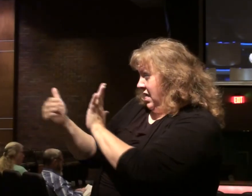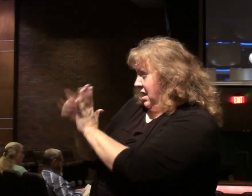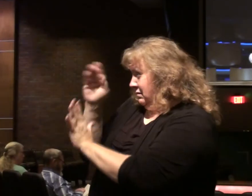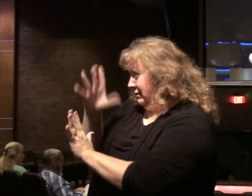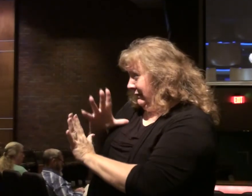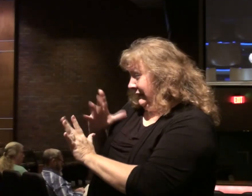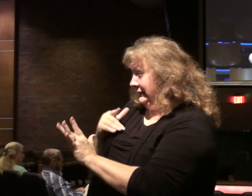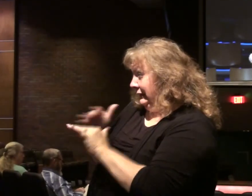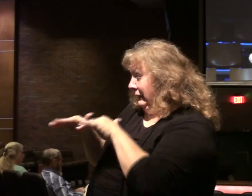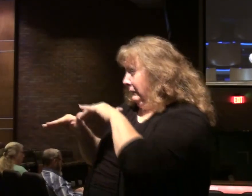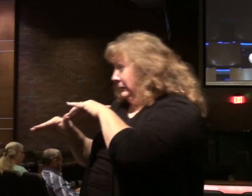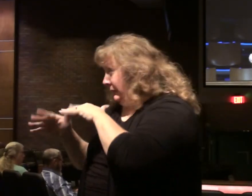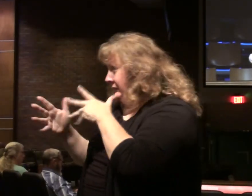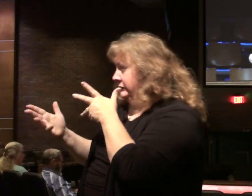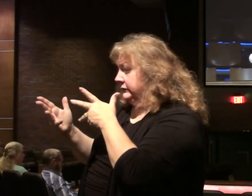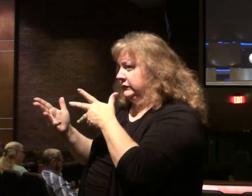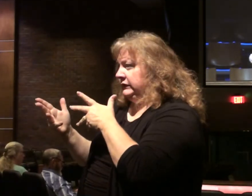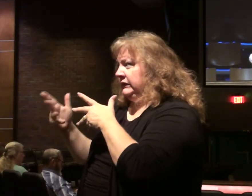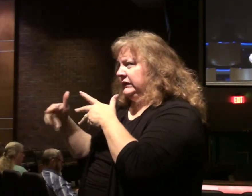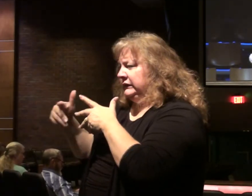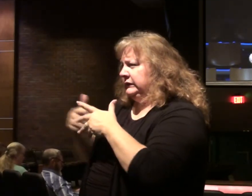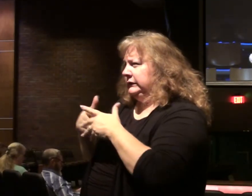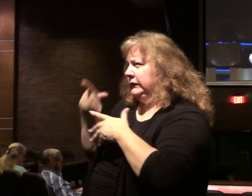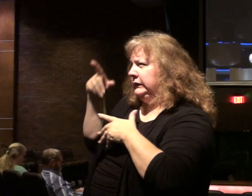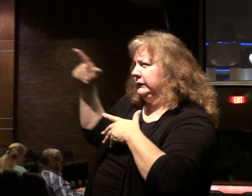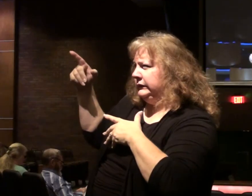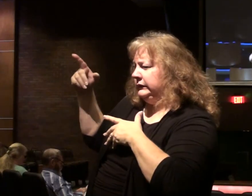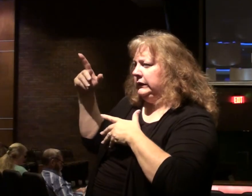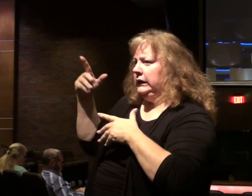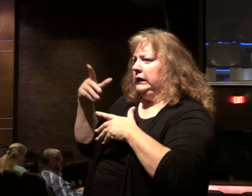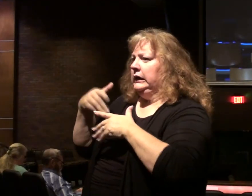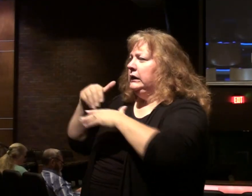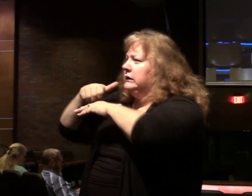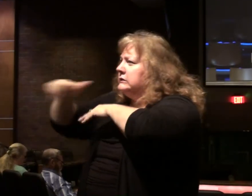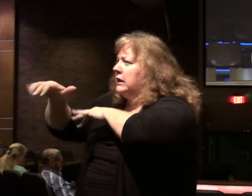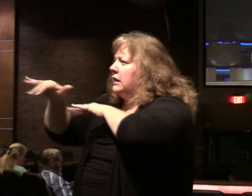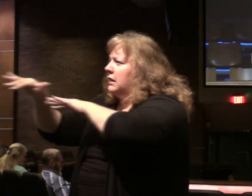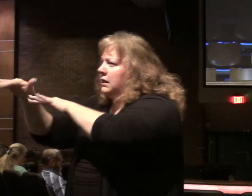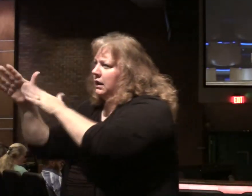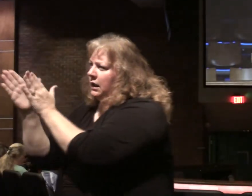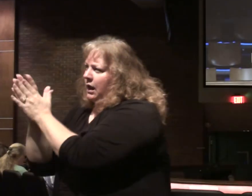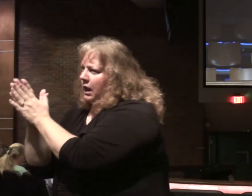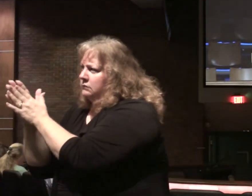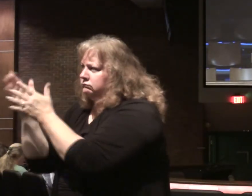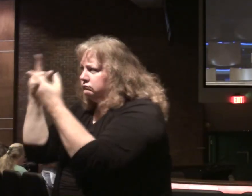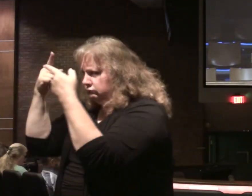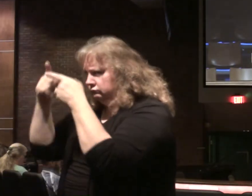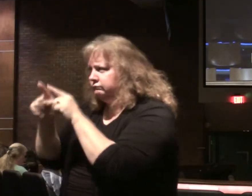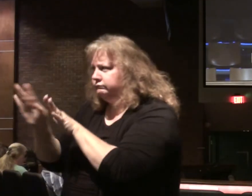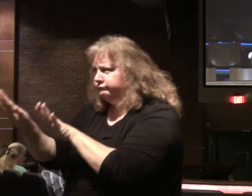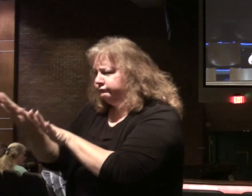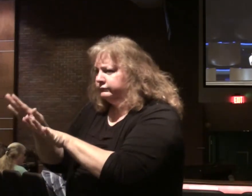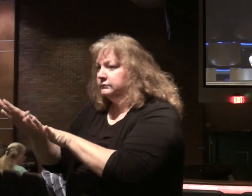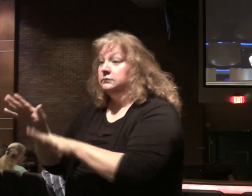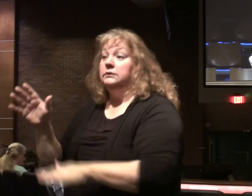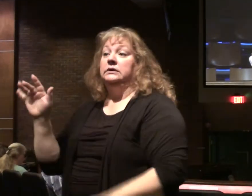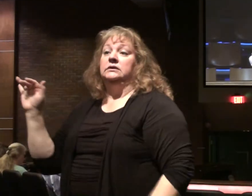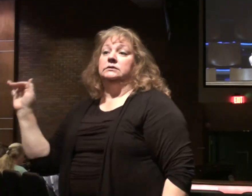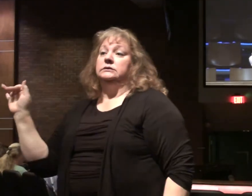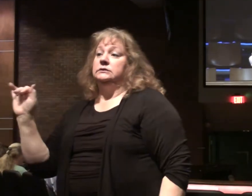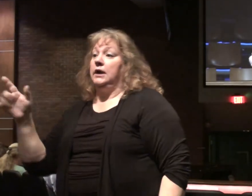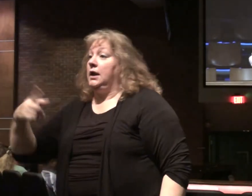,000. Or else while the other is so far away, he sends a delegation and asks for terms of peace. So then,